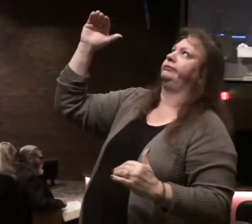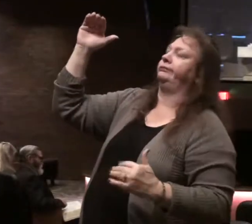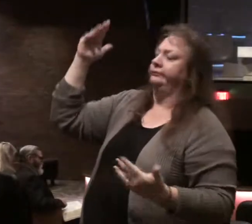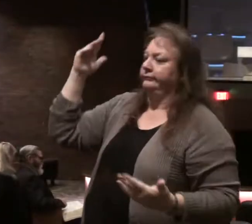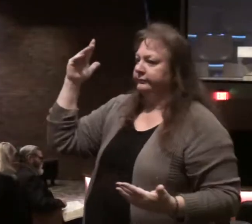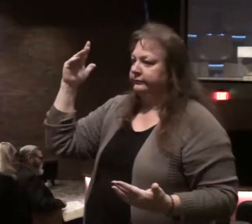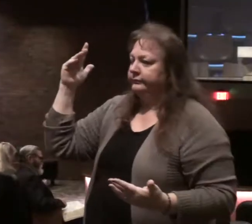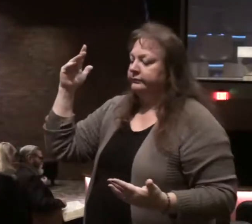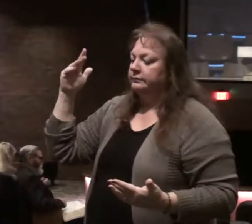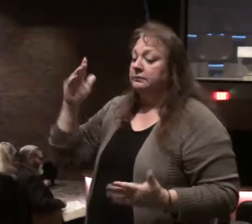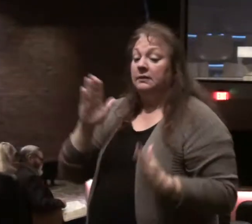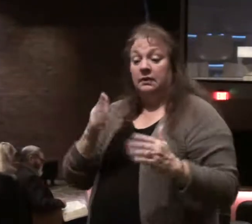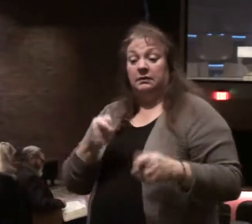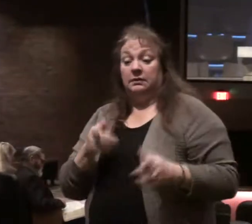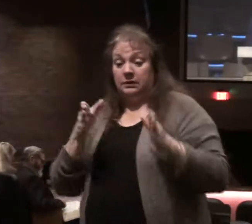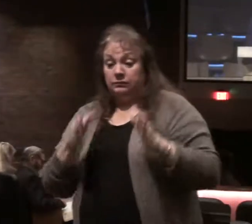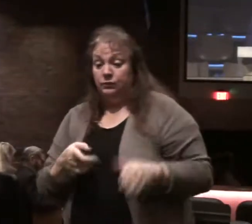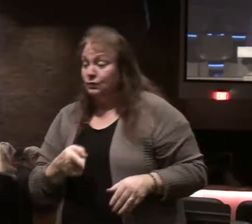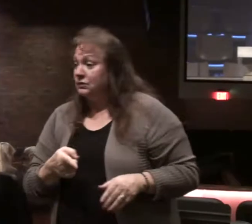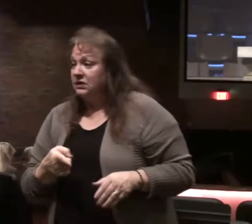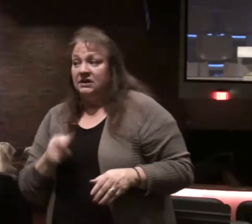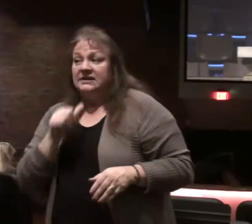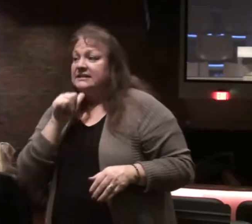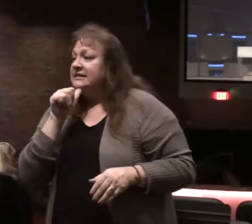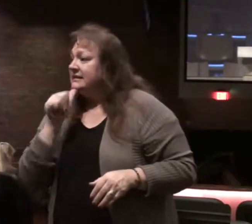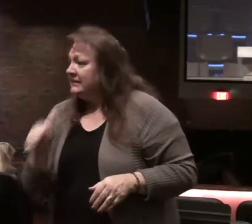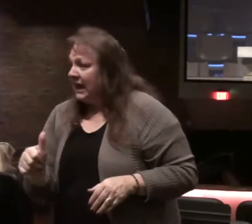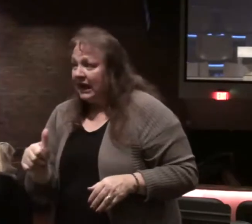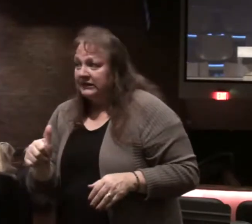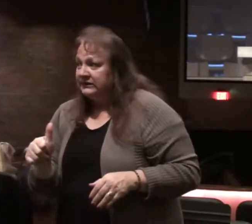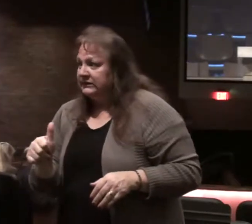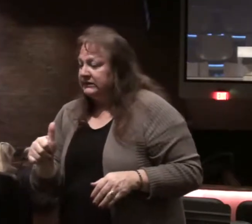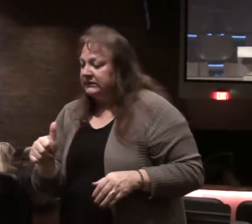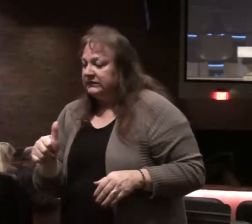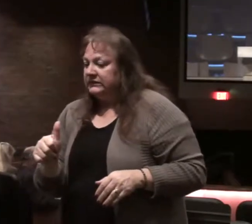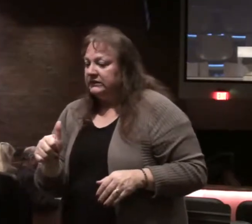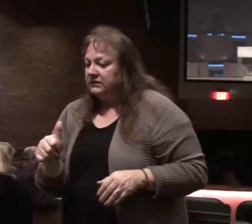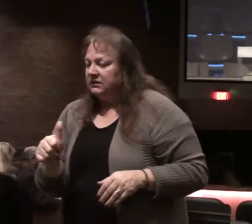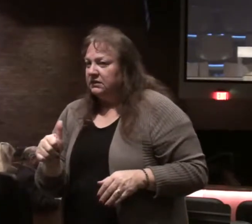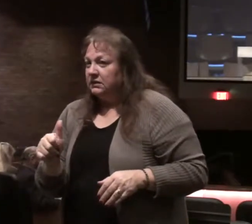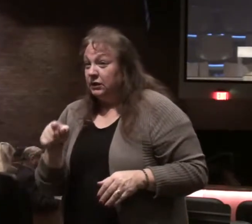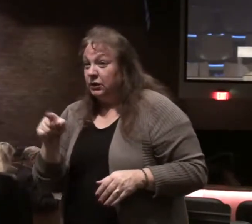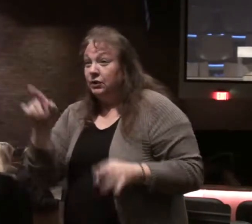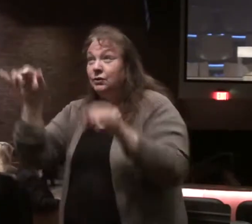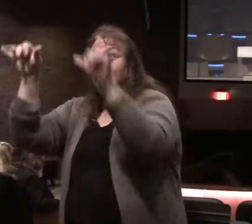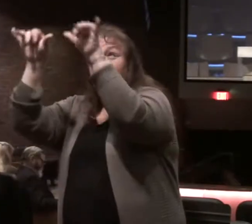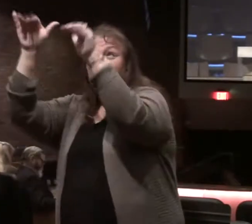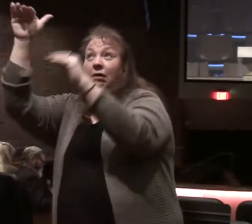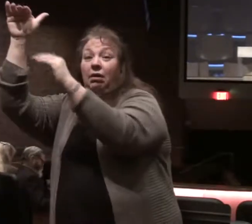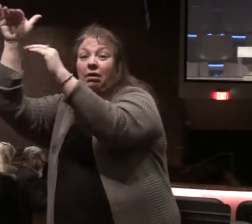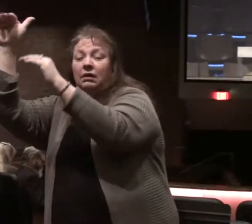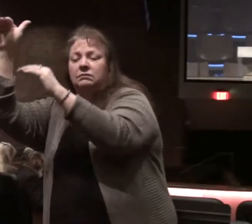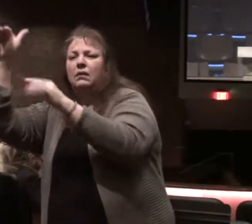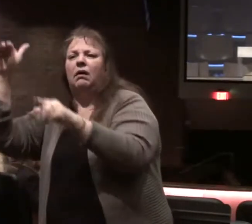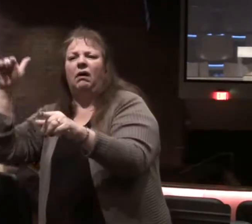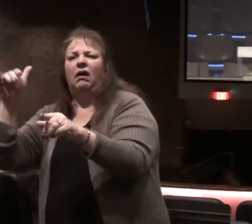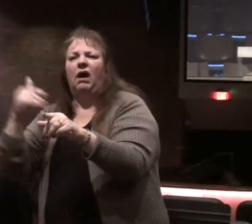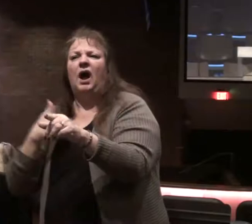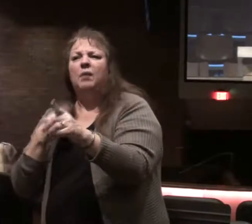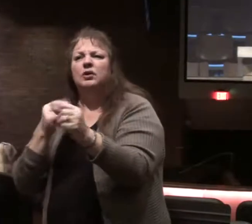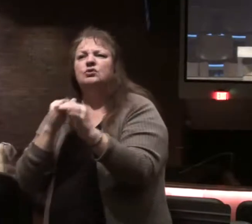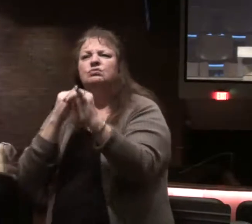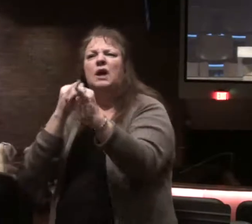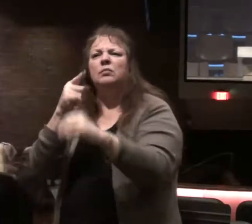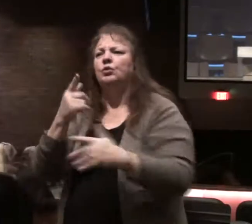The blessed man, the happy person, does not see those who don't measure up to God's standard and say, you know, I want to go that